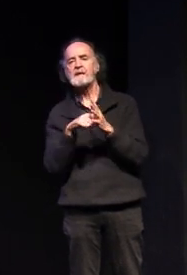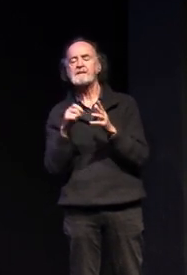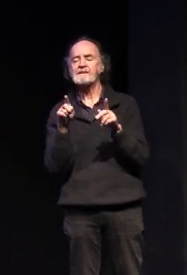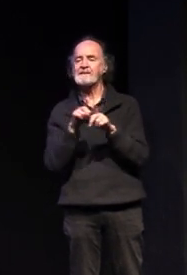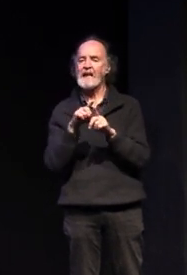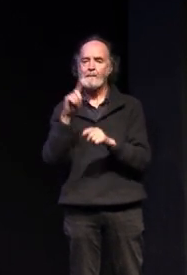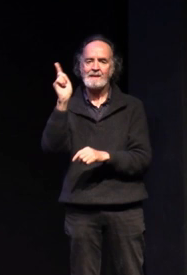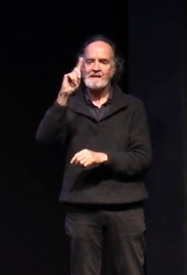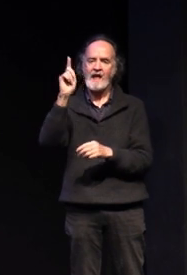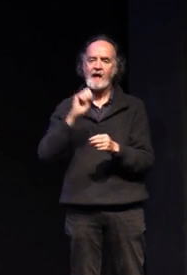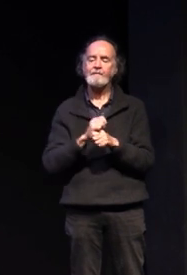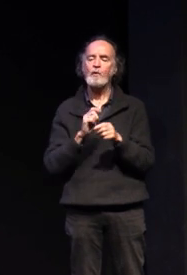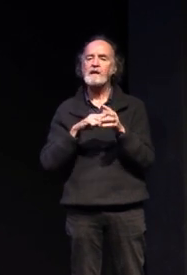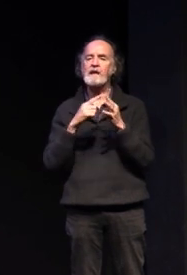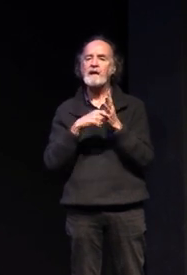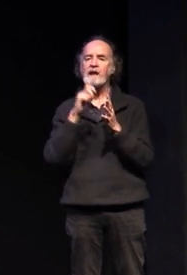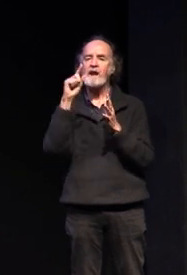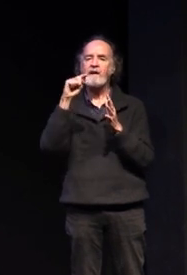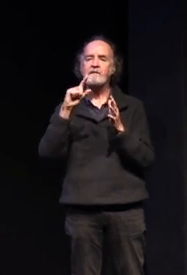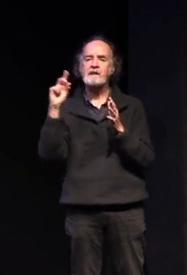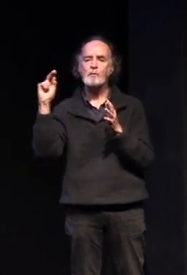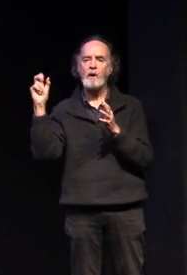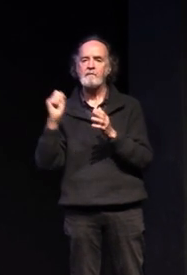currently for our year 11s and new 12.